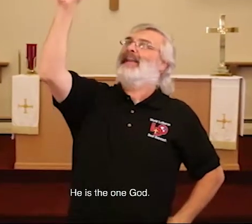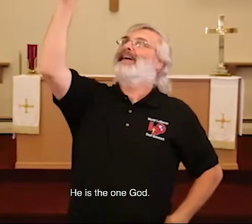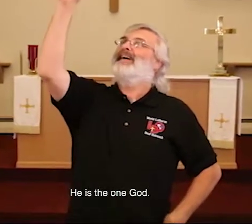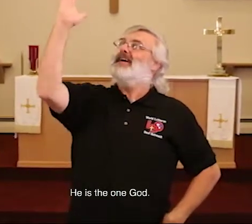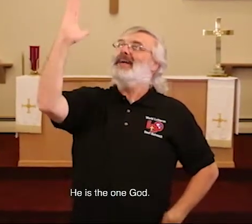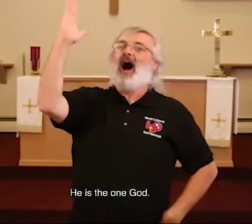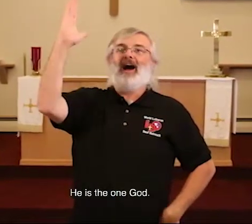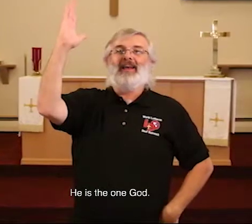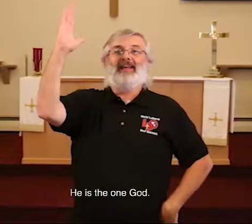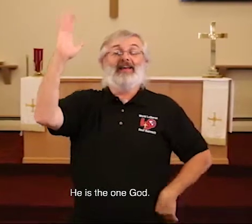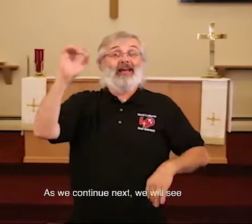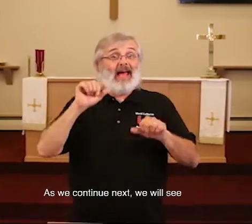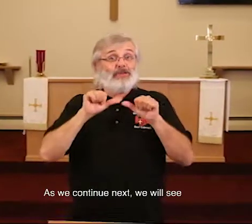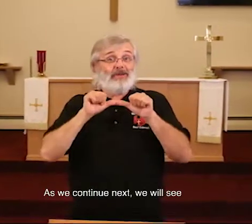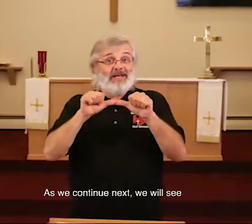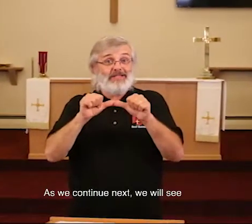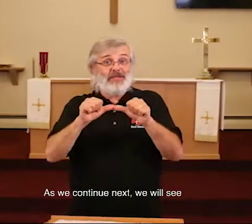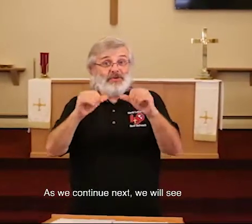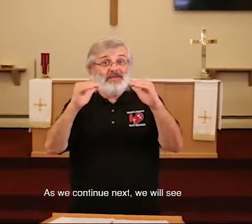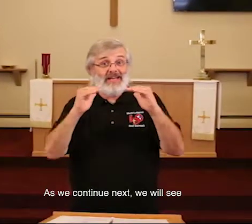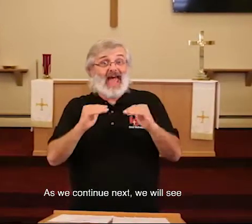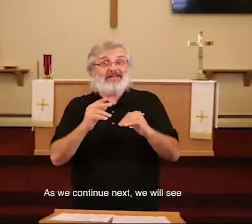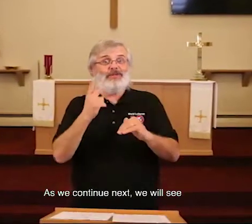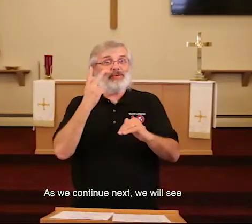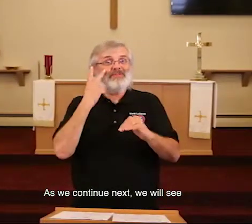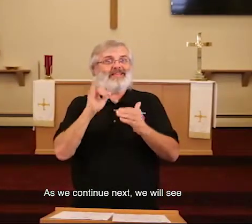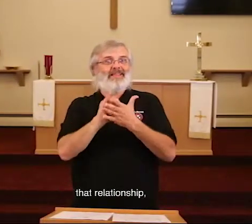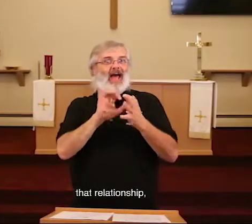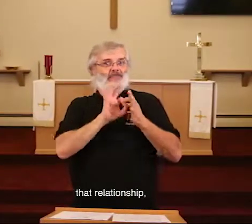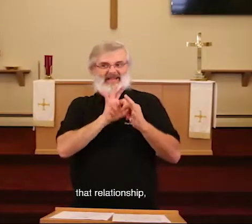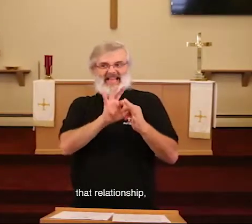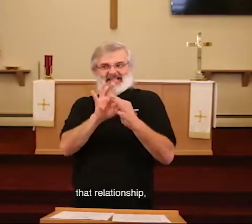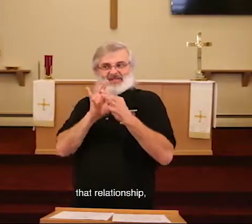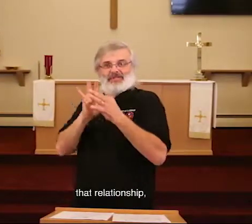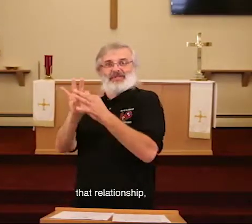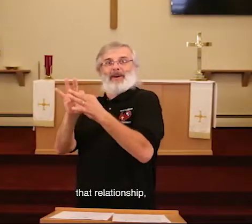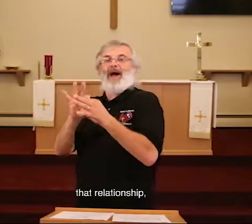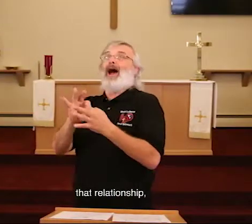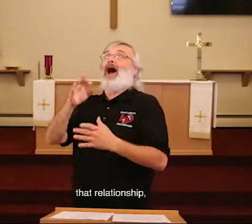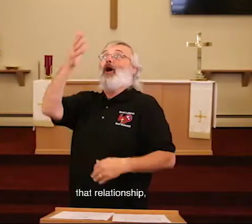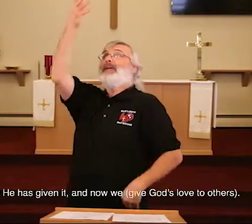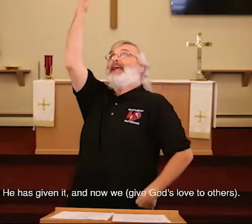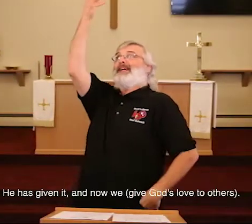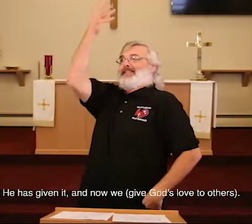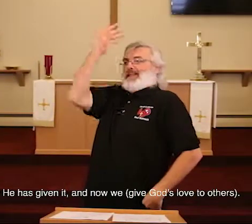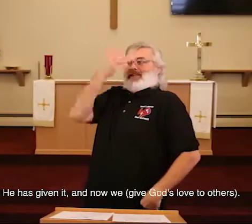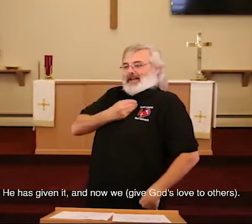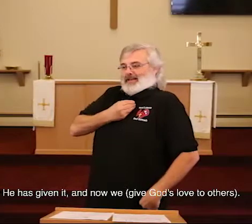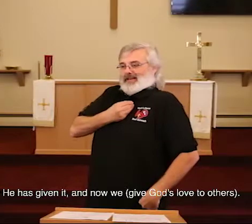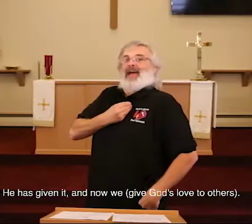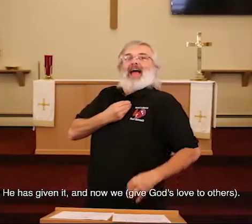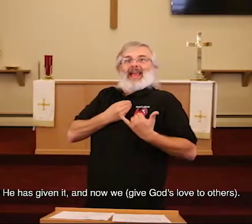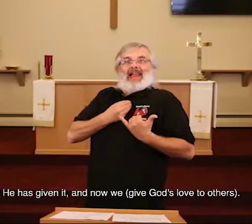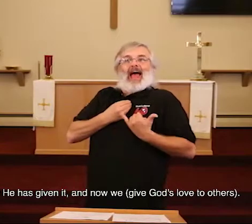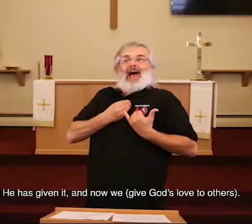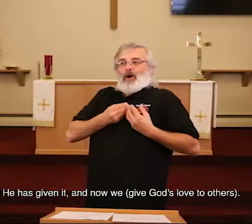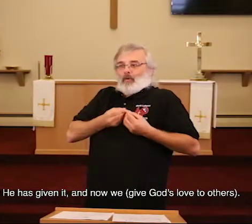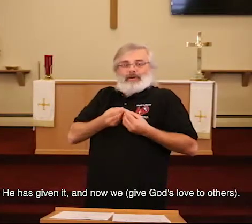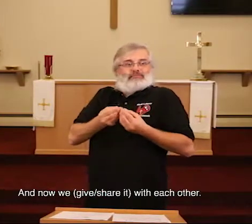God. As we continue the next, you will see that relationship, how he has given it. And now, we